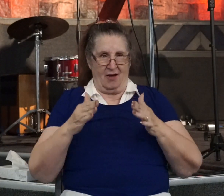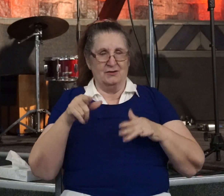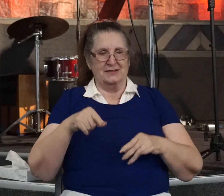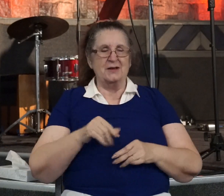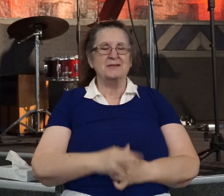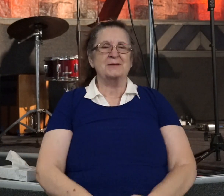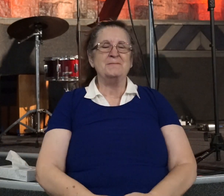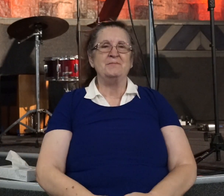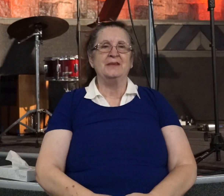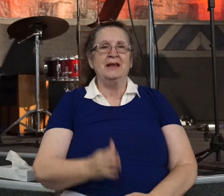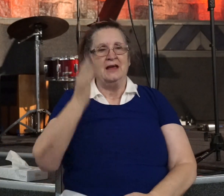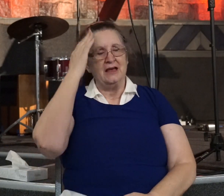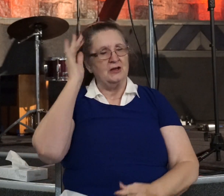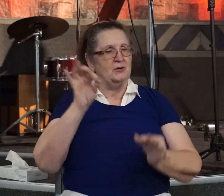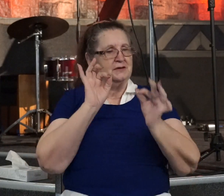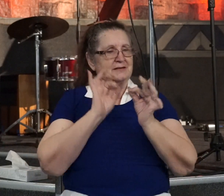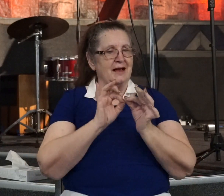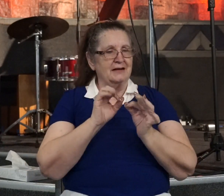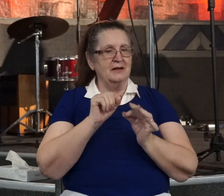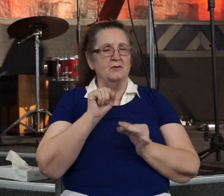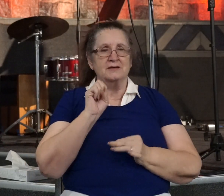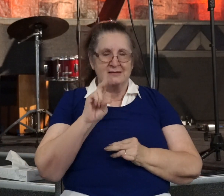And he knew exactly what Saul was doing. He was praying.